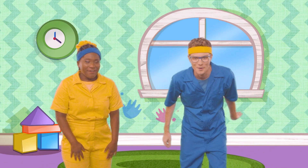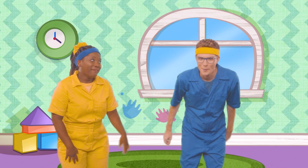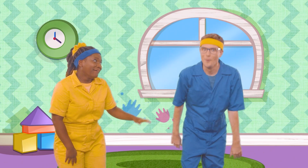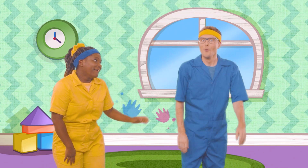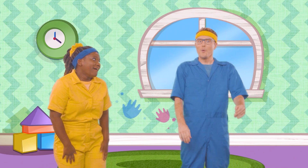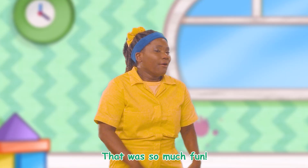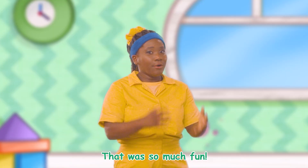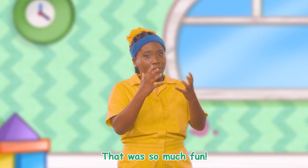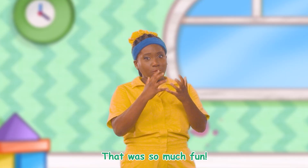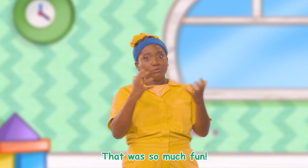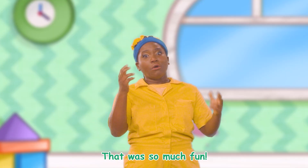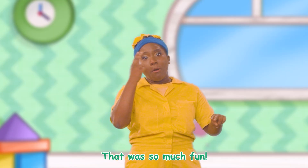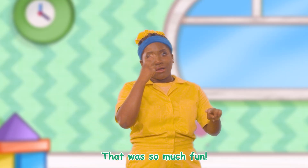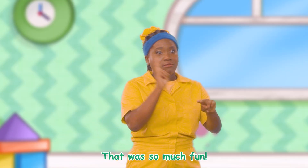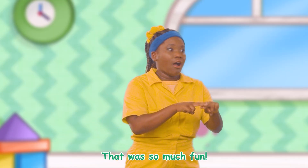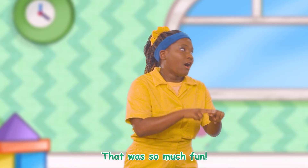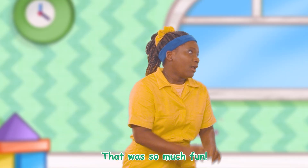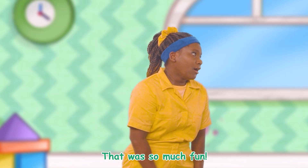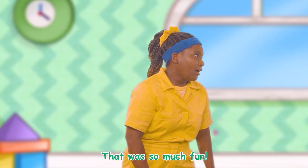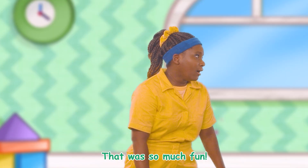That was so much fun!